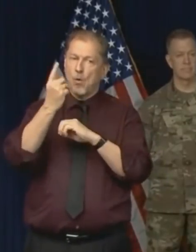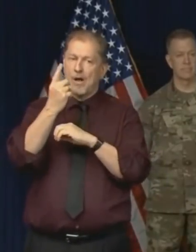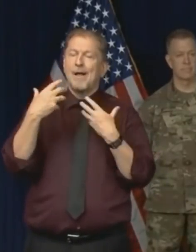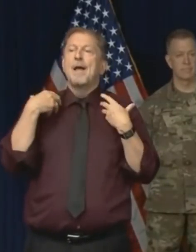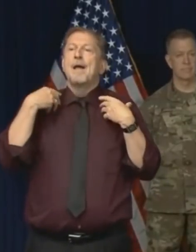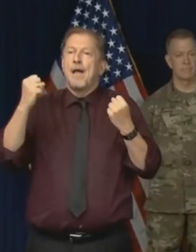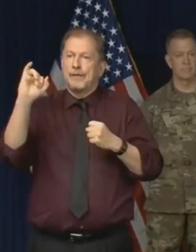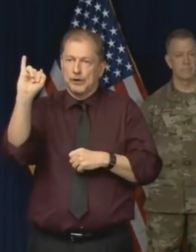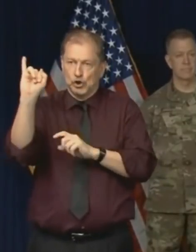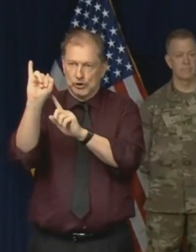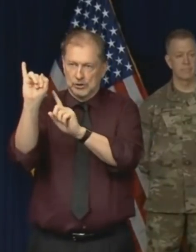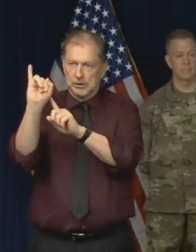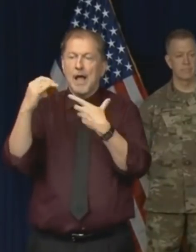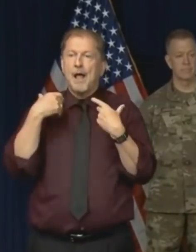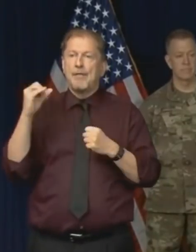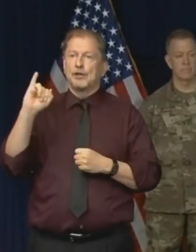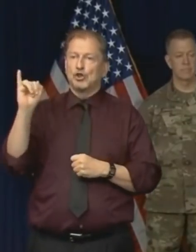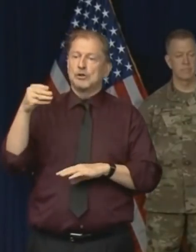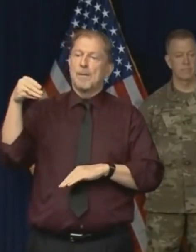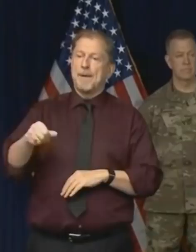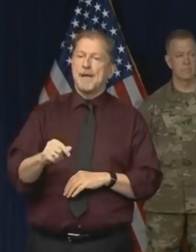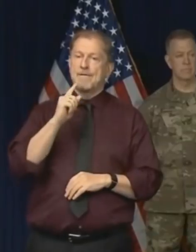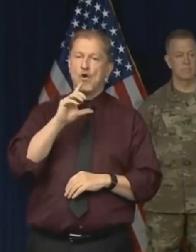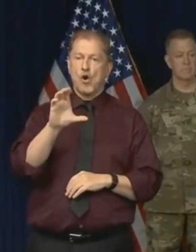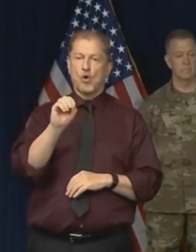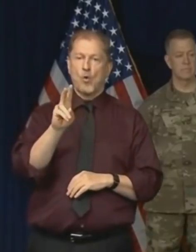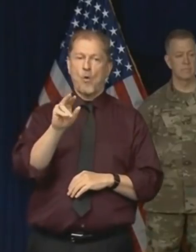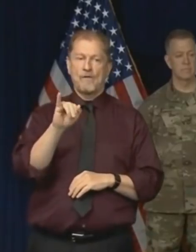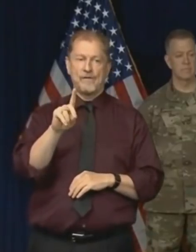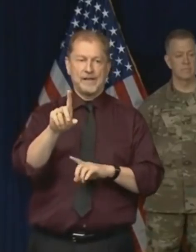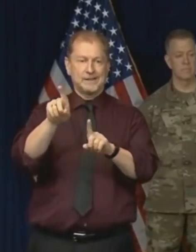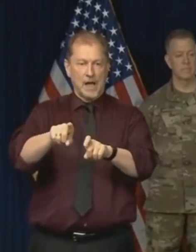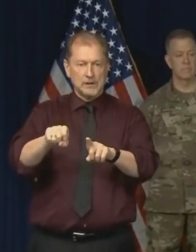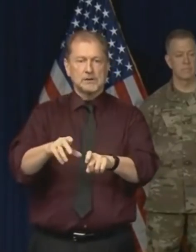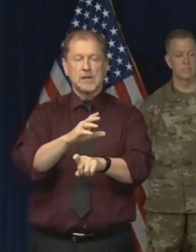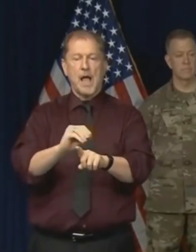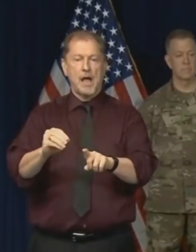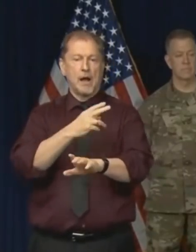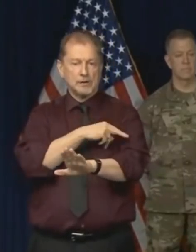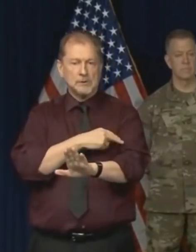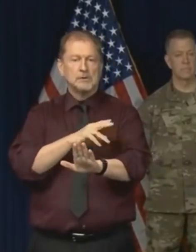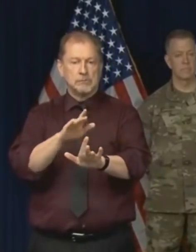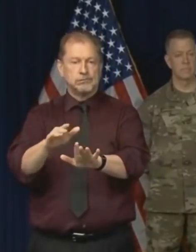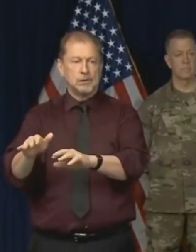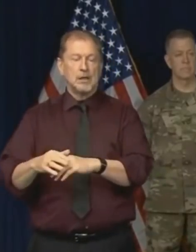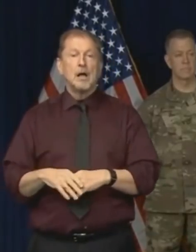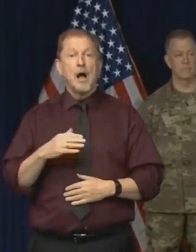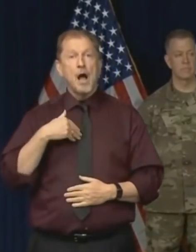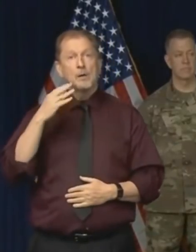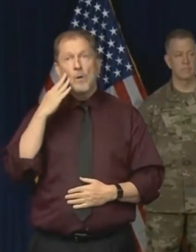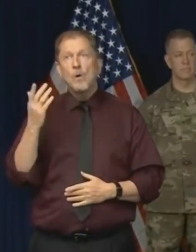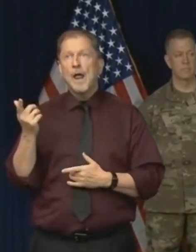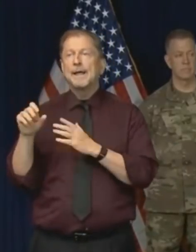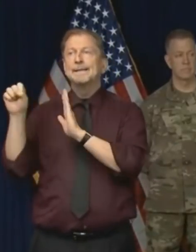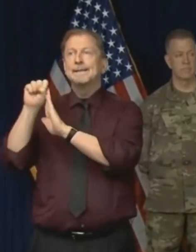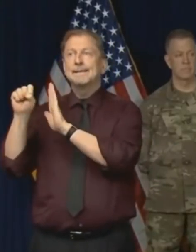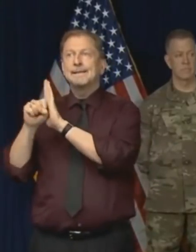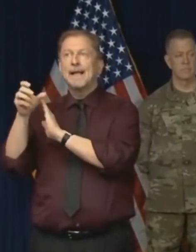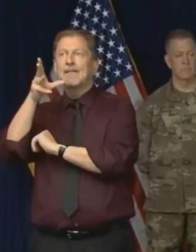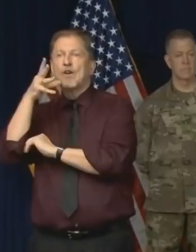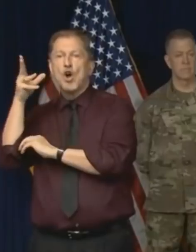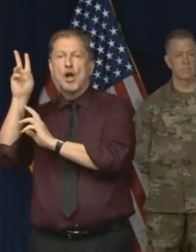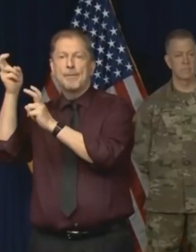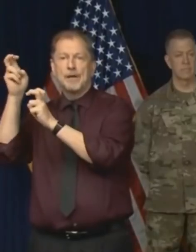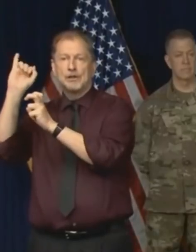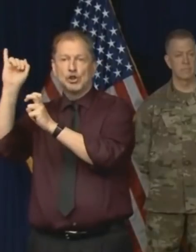they're covering COVID related expenses. But it's an excellent point that I know that the large companies State Farm and Allstate are providing